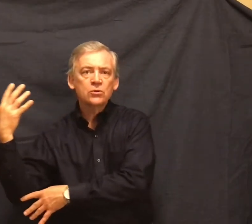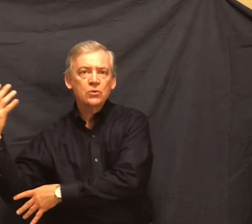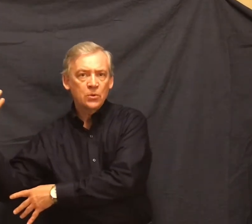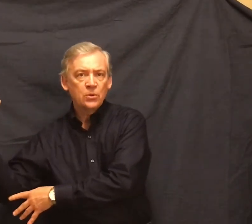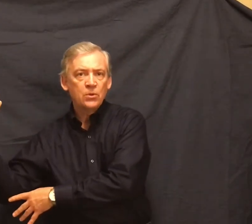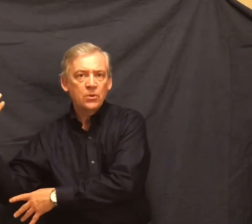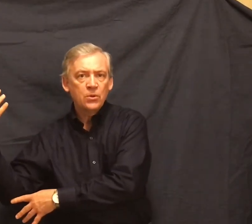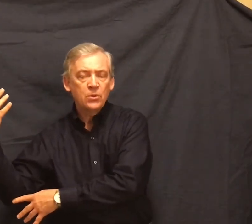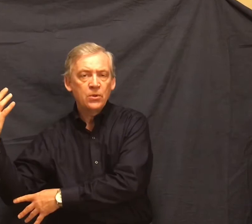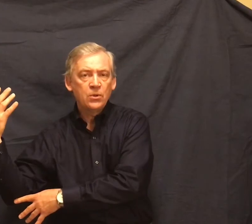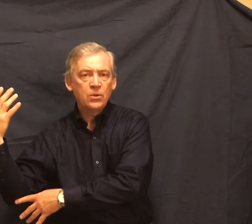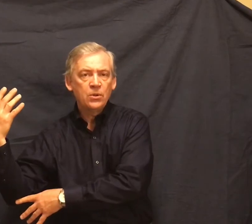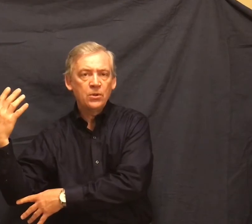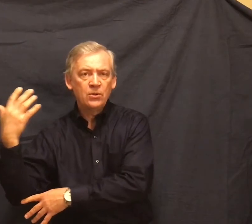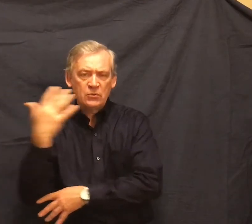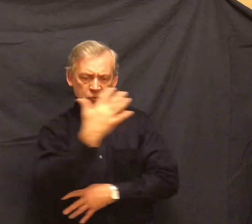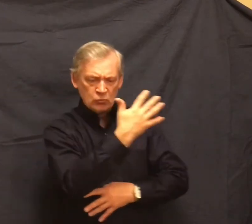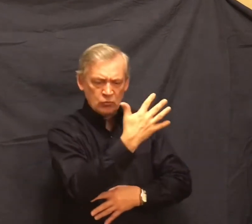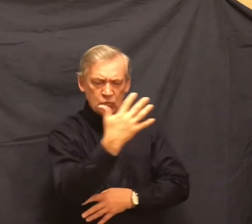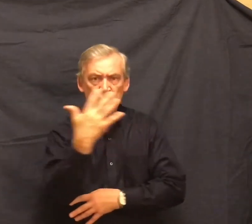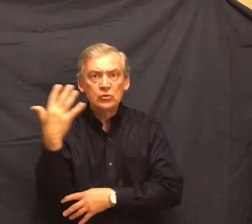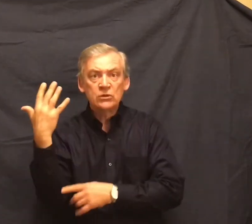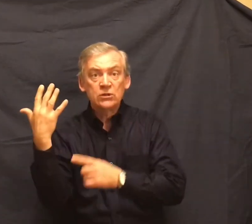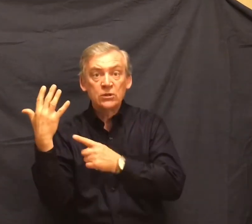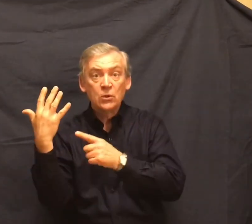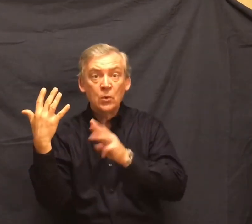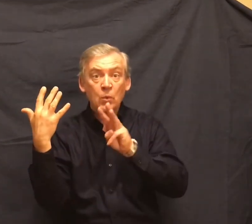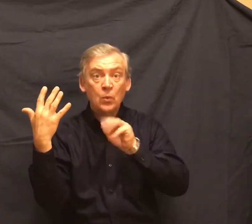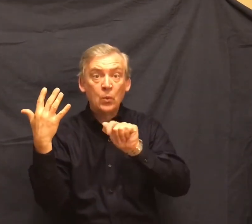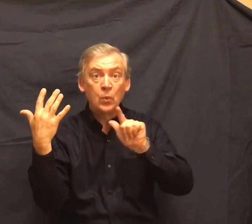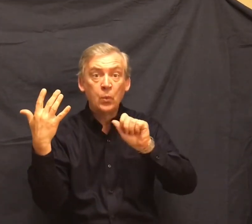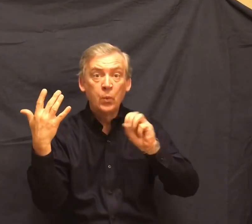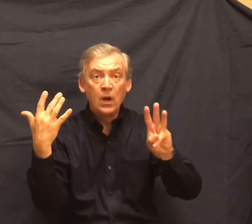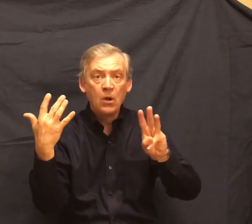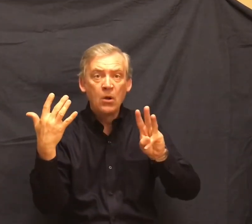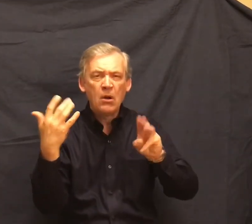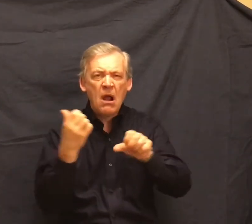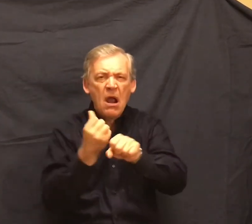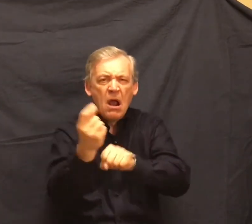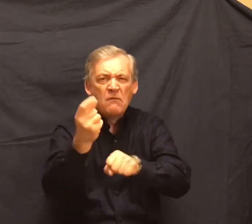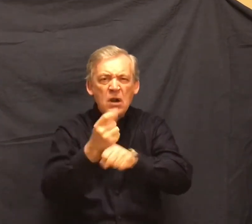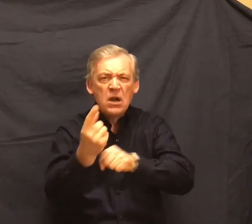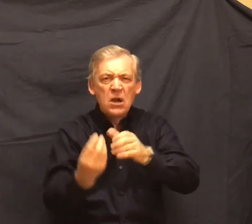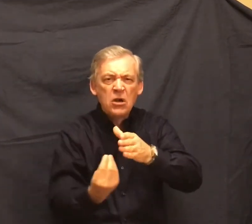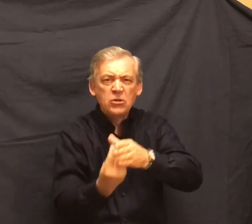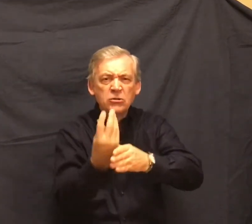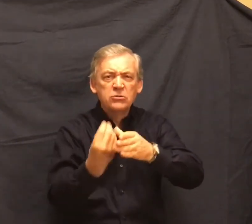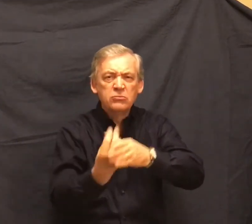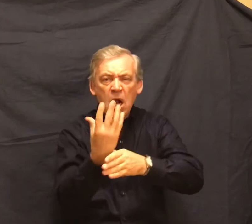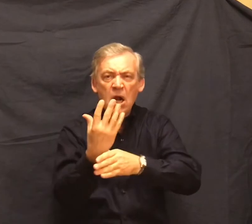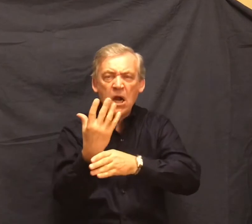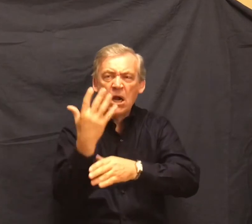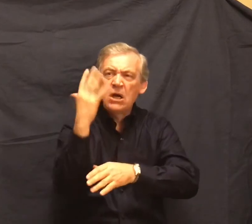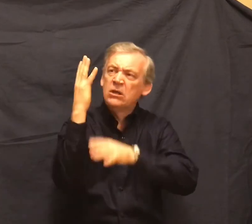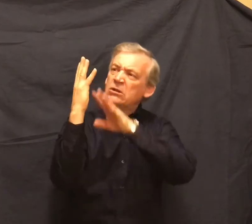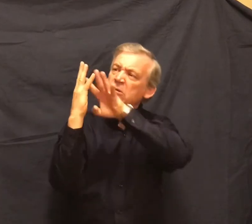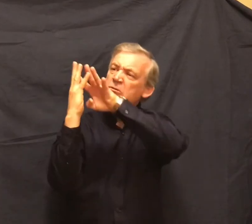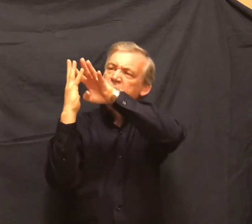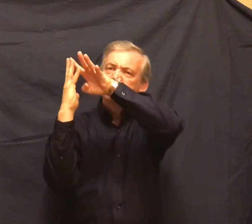Willows freshened green with every spring, carrying in their lower-leaf junctures the debris of the